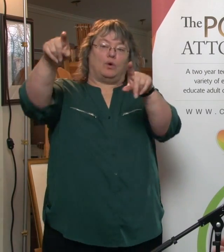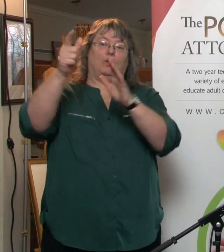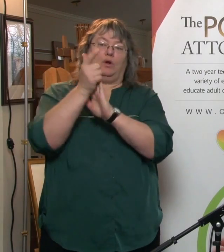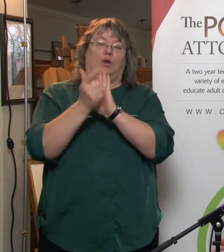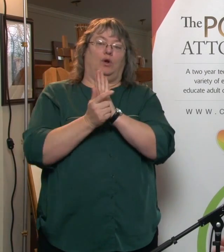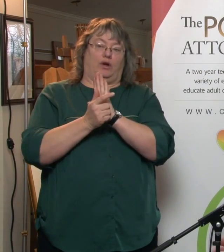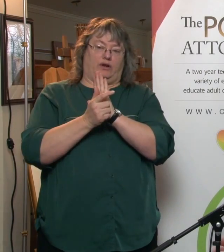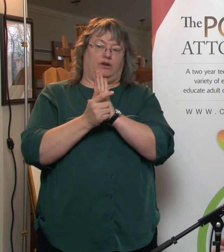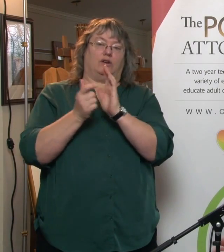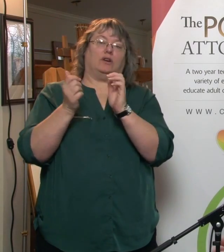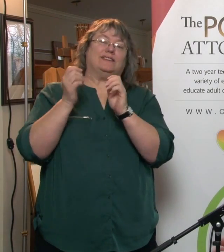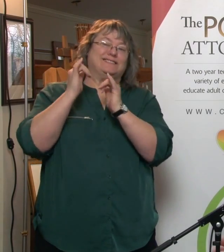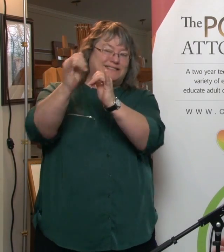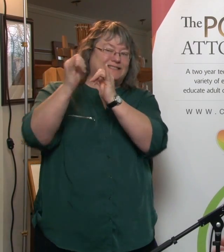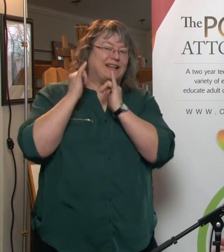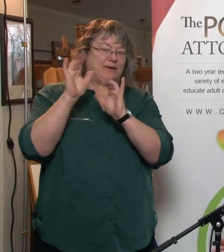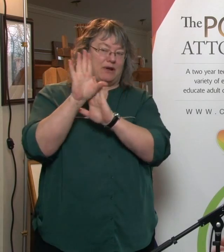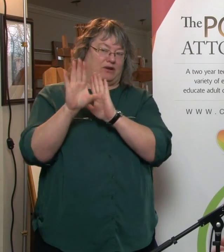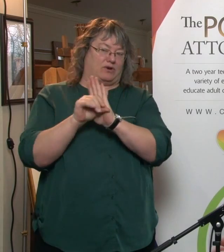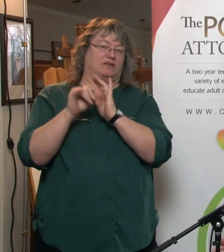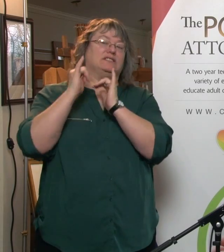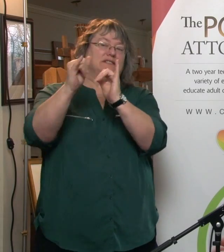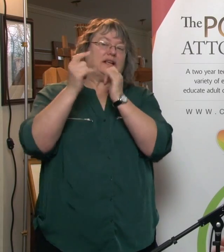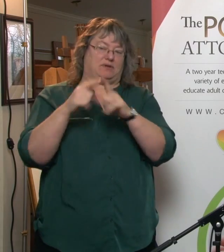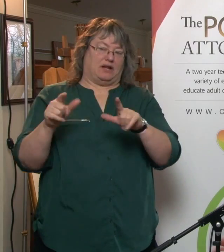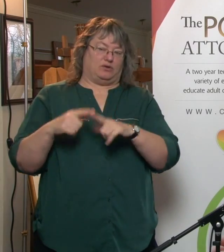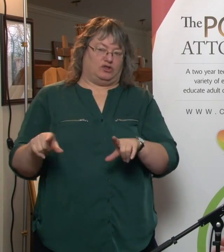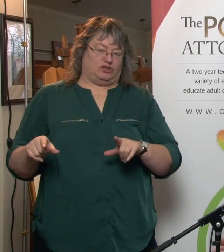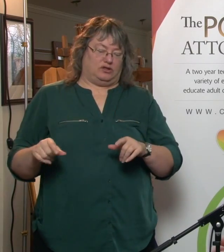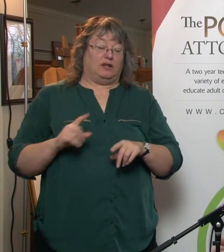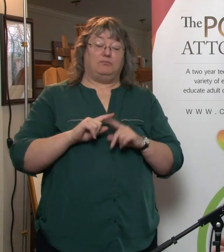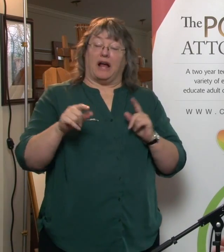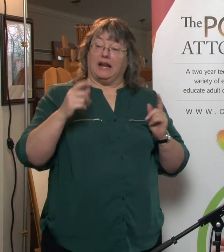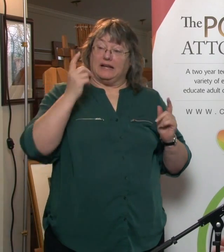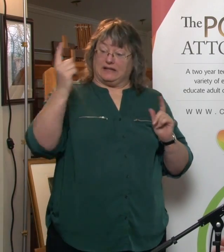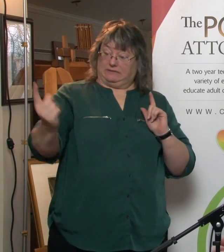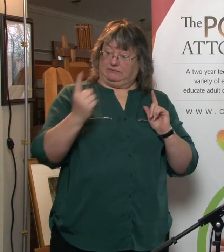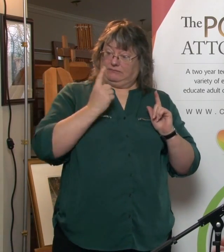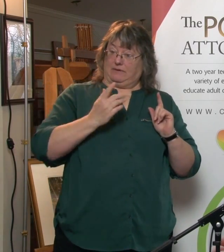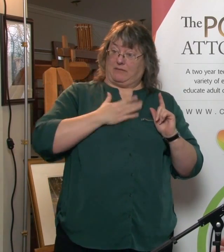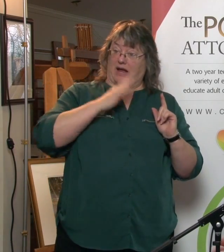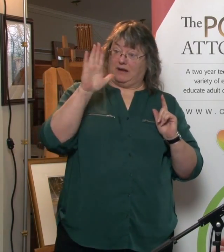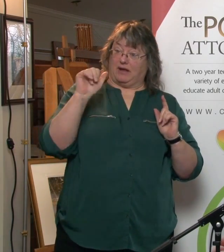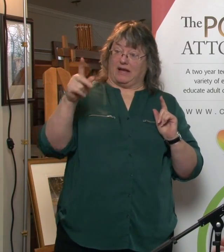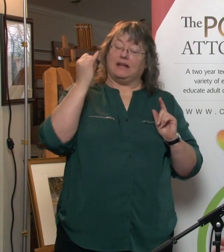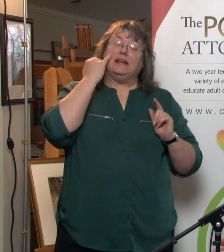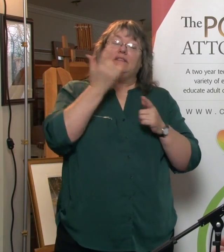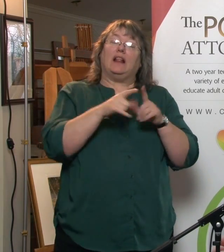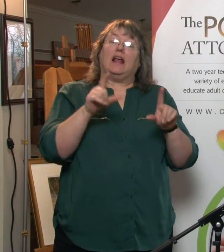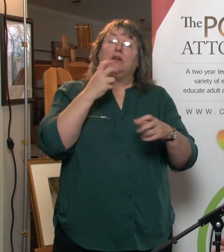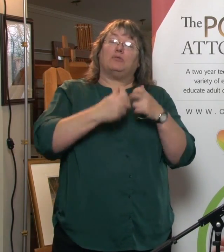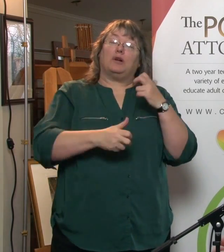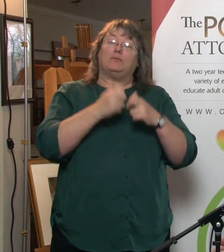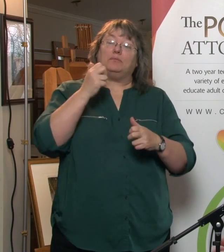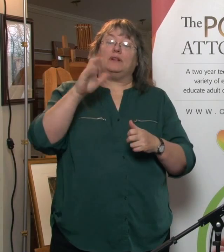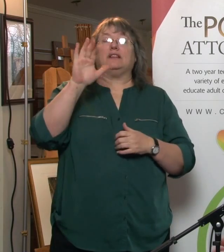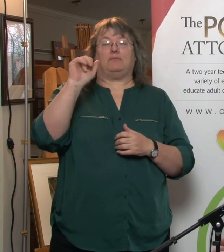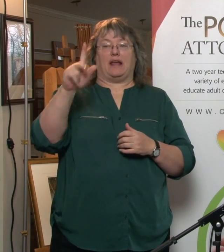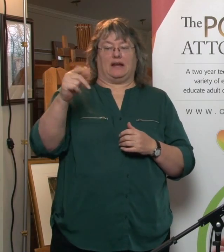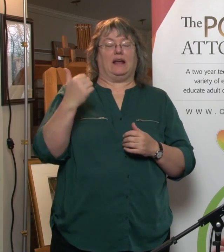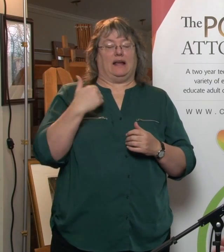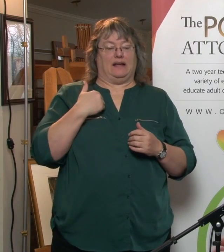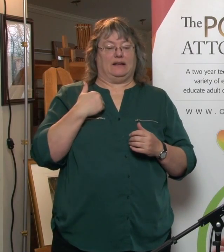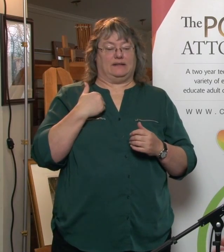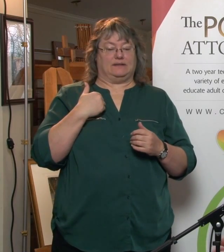of the same ethnicity, the same language. But where we see it, if we do have a language problem, the bank in particular has a